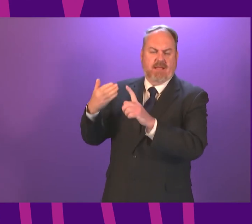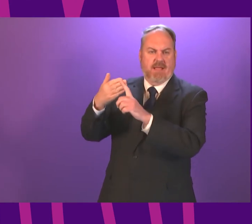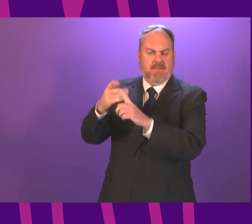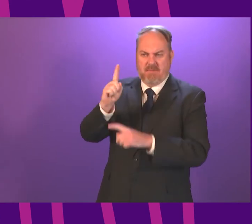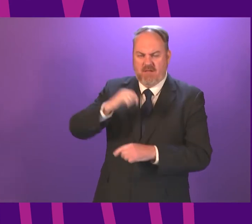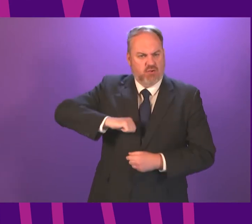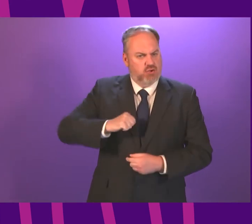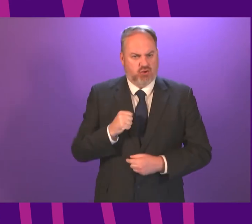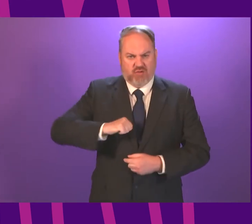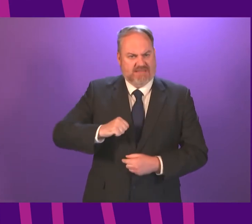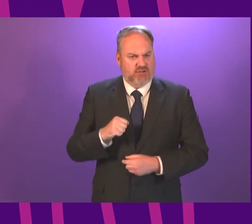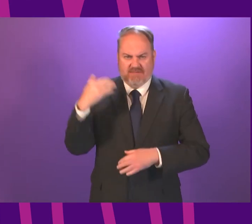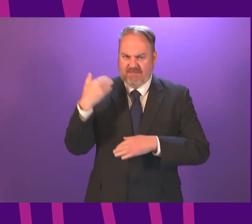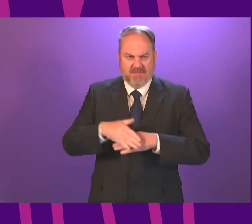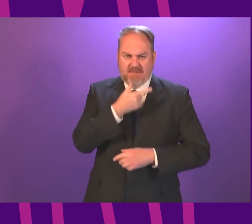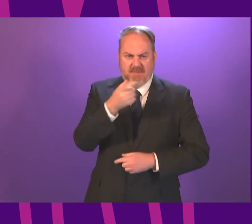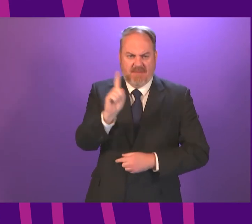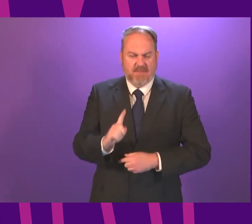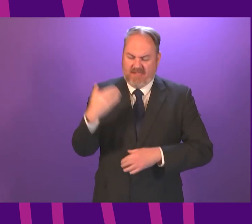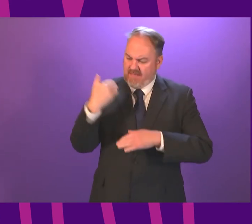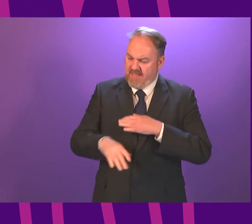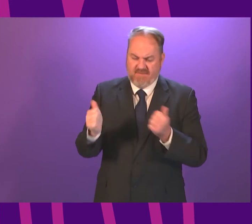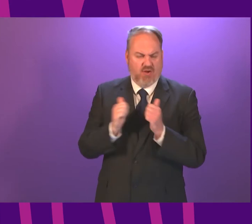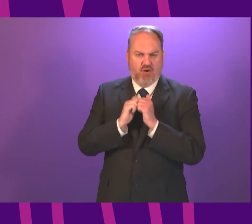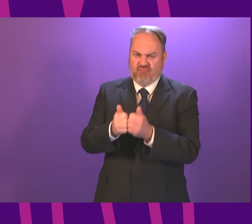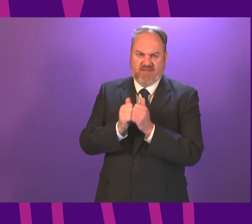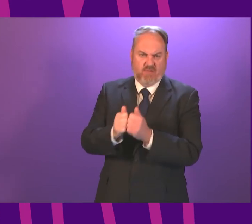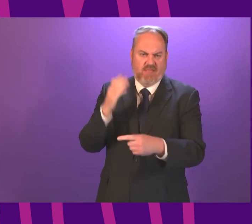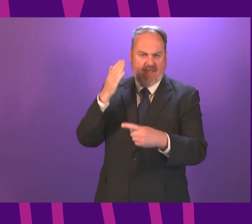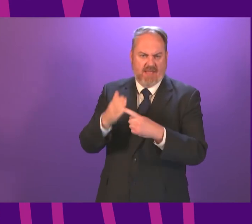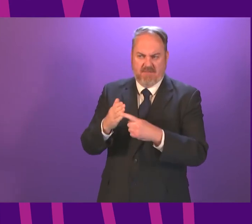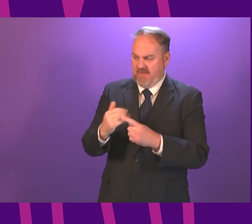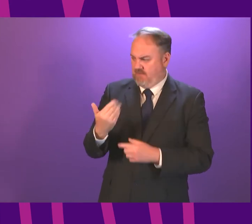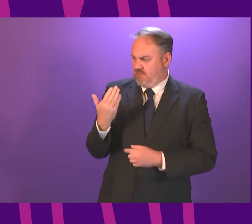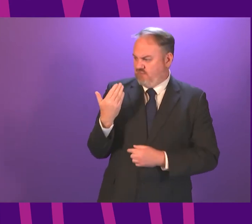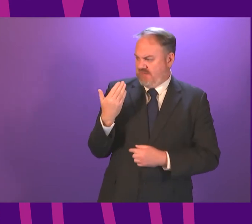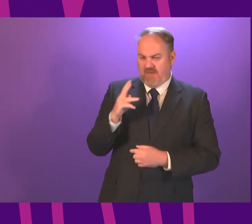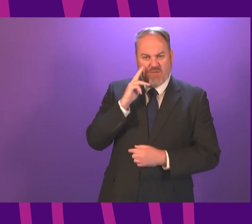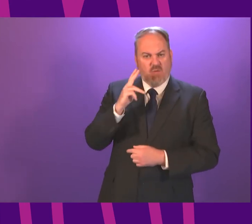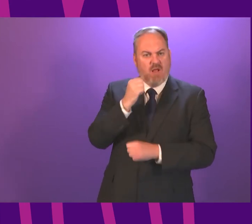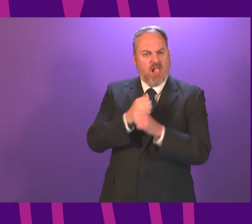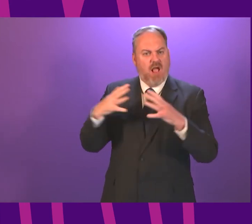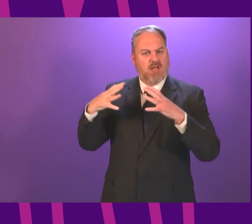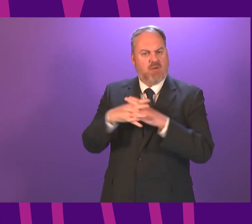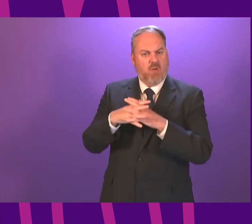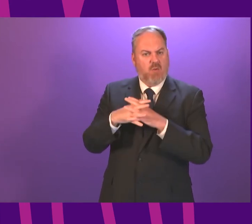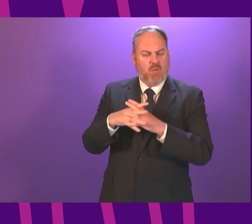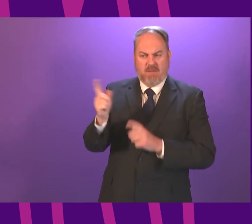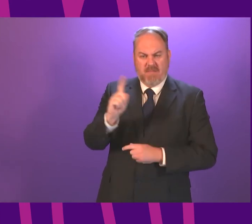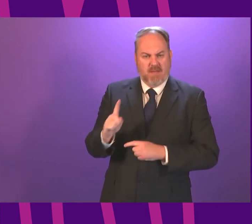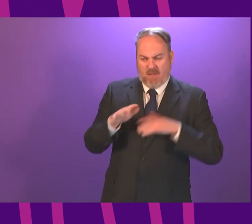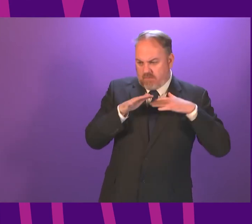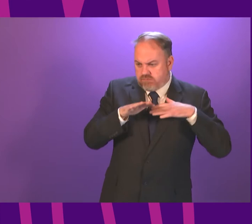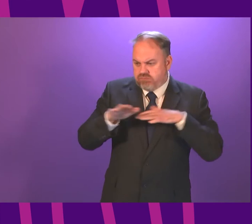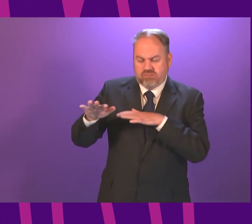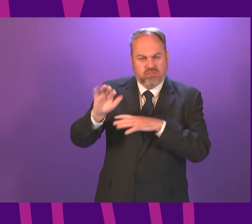rejected at the ballot box in Glasgow and across Scotland. And this month we witnessed the people of Glasgow taking direct action to protect their